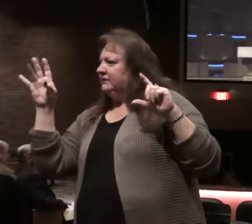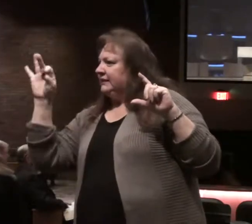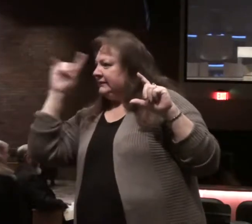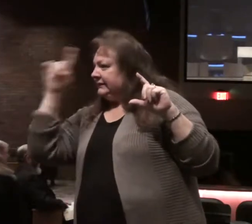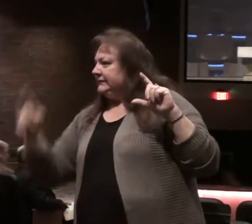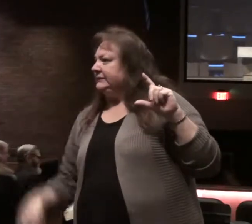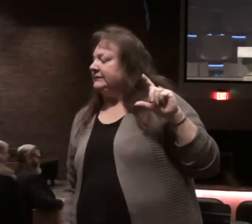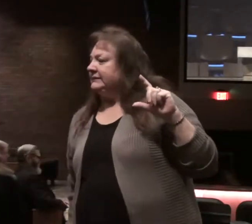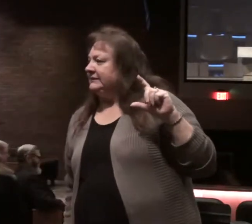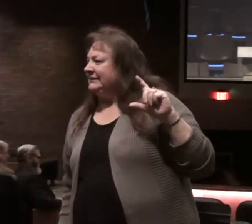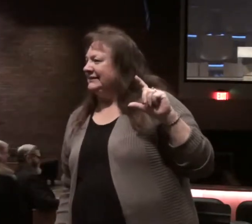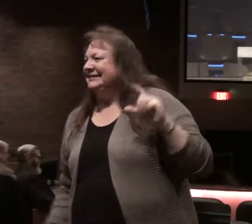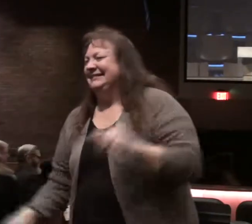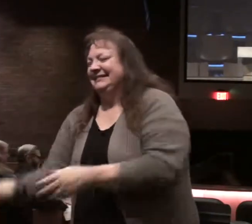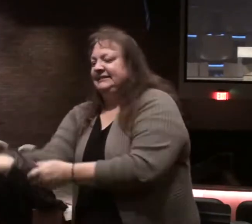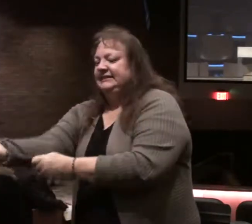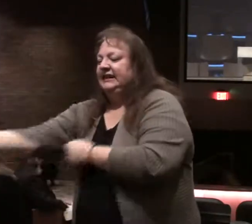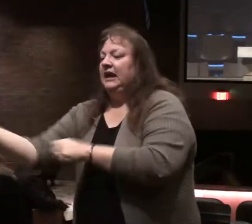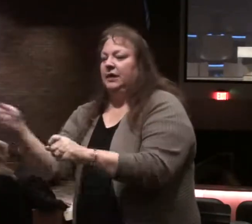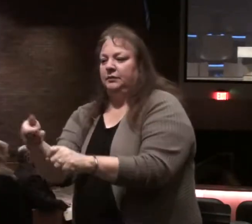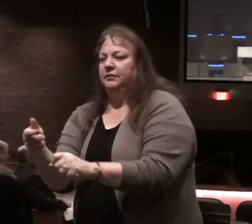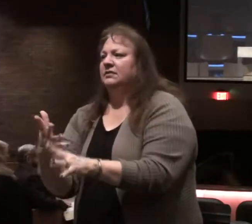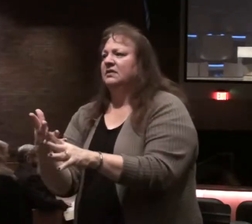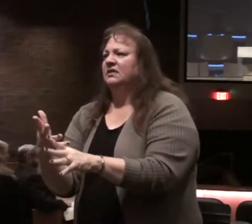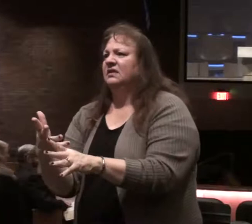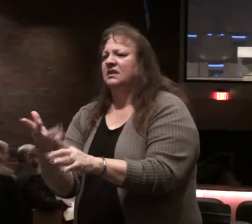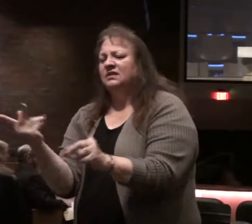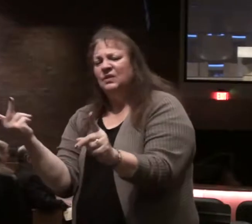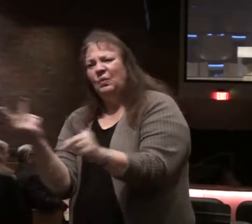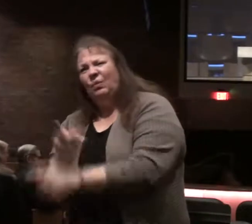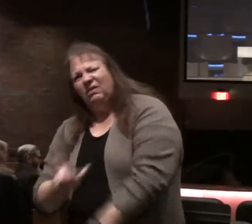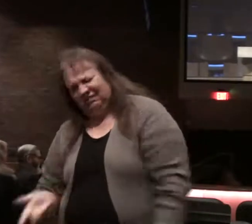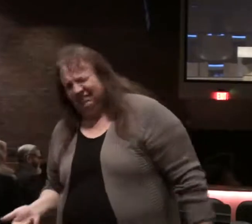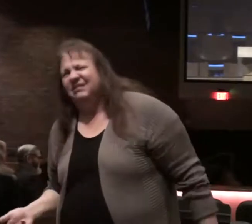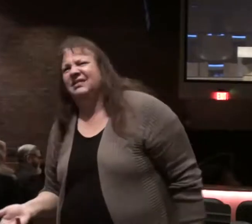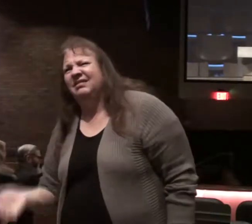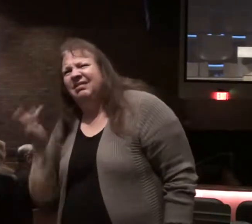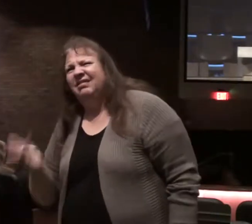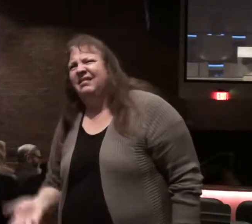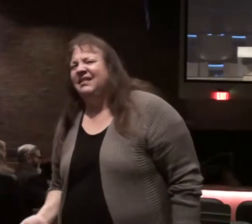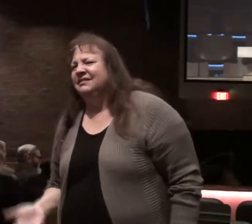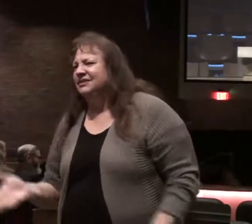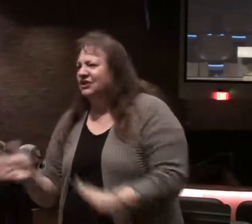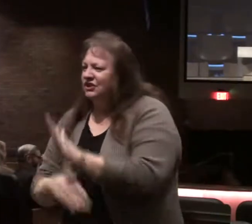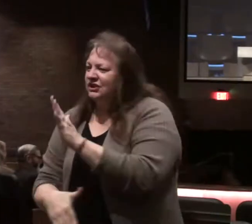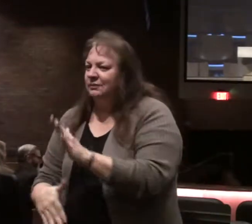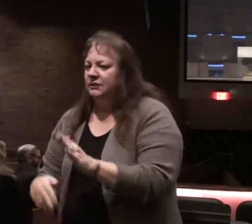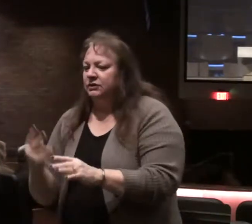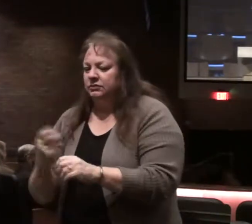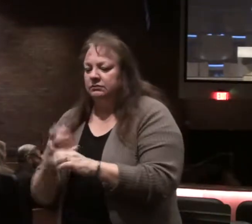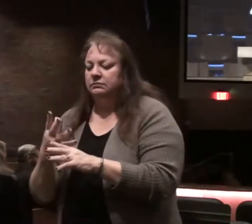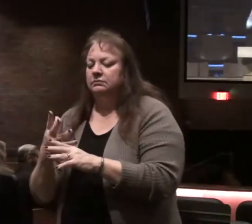The interesting thing was, on the 4th of July, I lit it off, and it was like the worst one of the whole day. Two seconds.